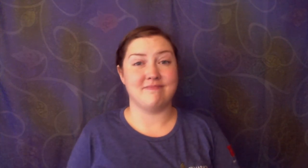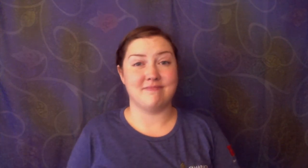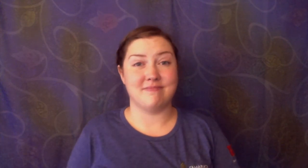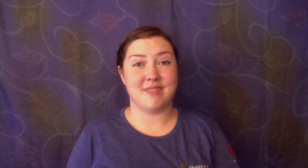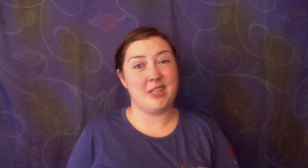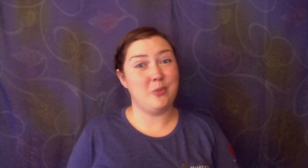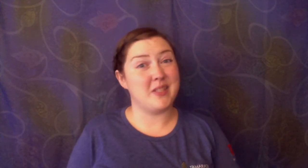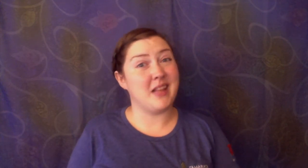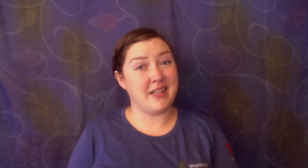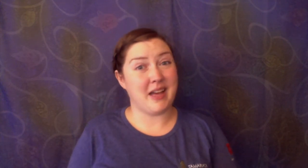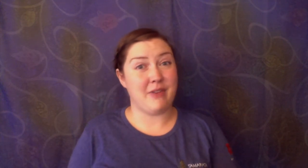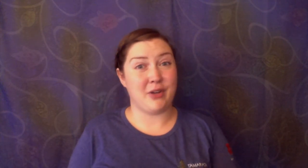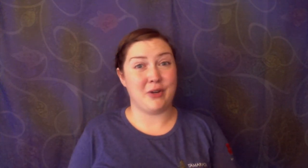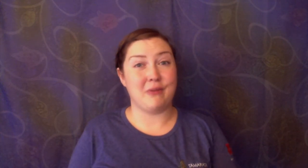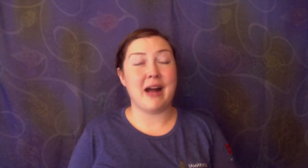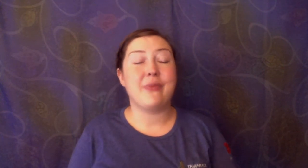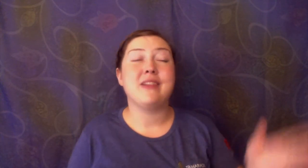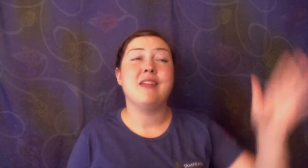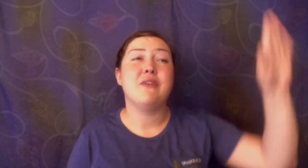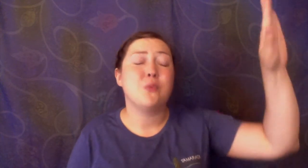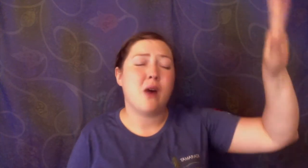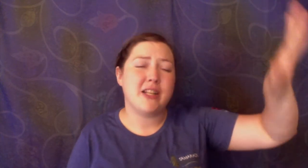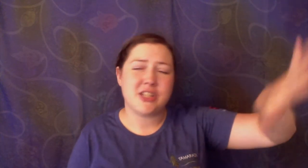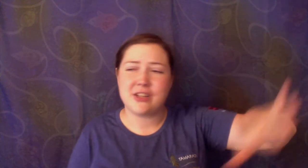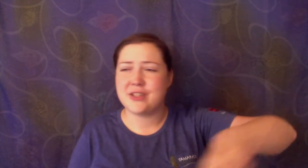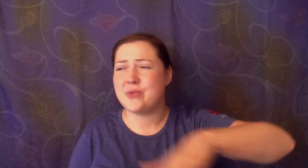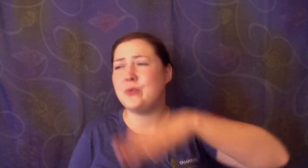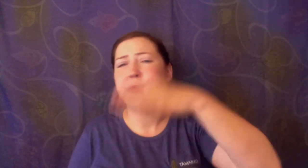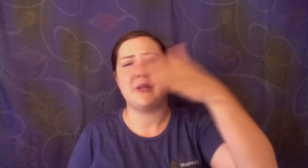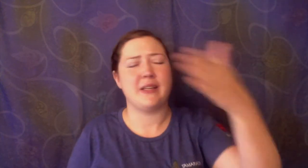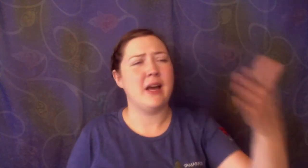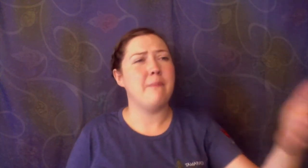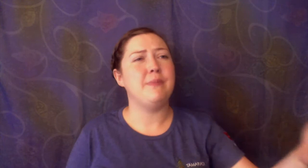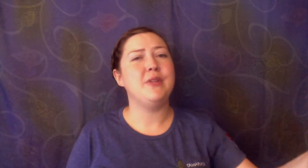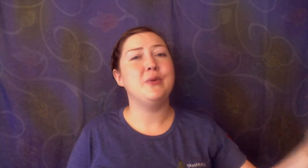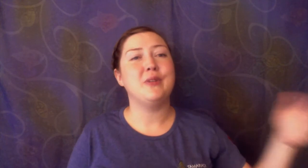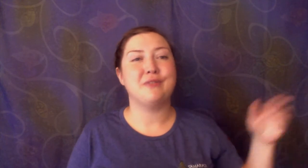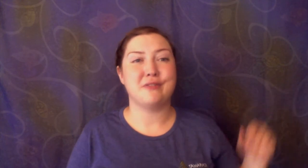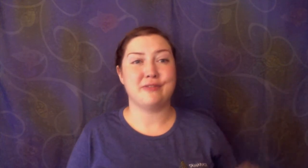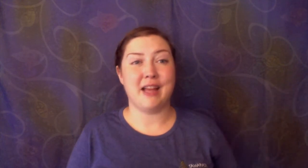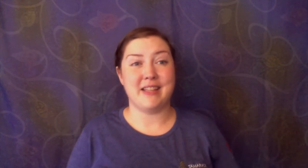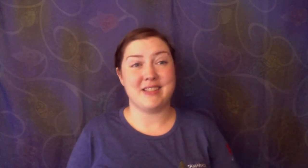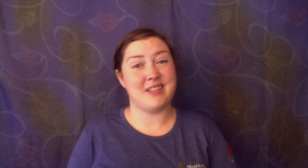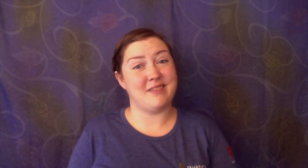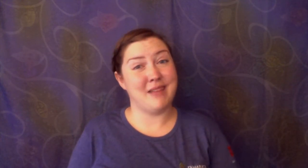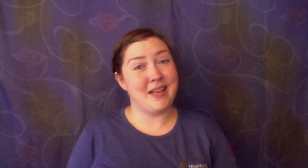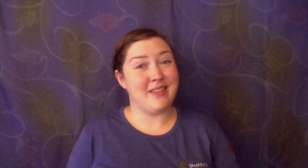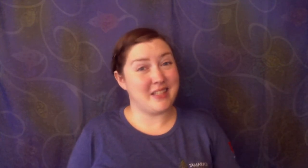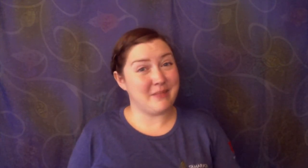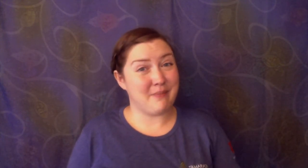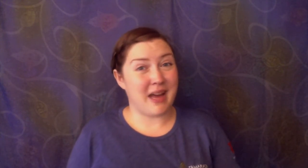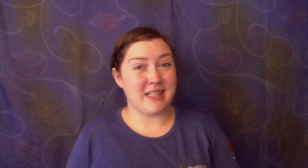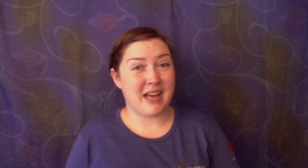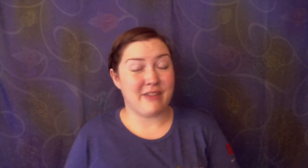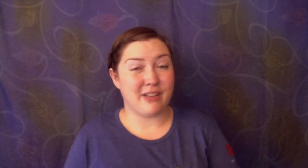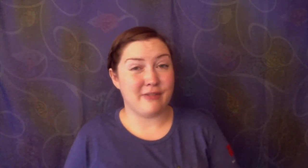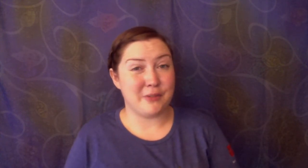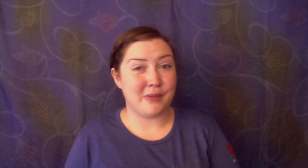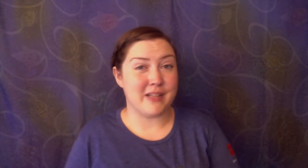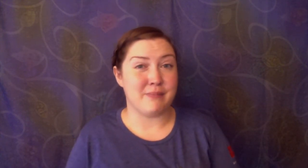The humans liked having her around. They loved watching her swooping beautiful flights and they didn't mind having a few less bugs